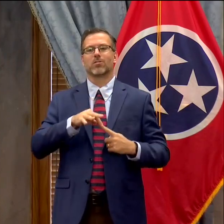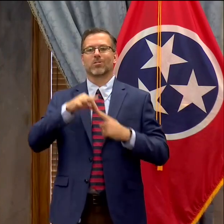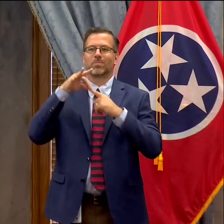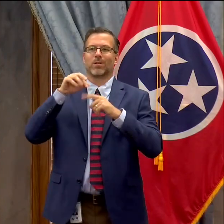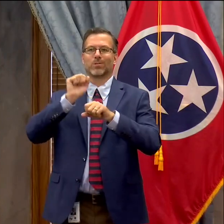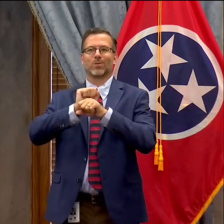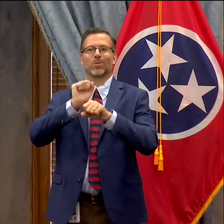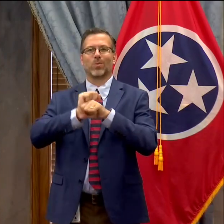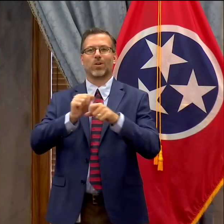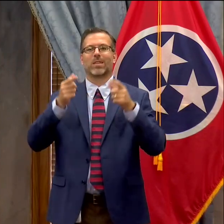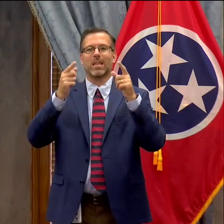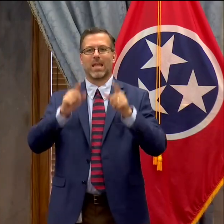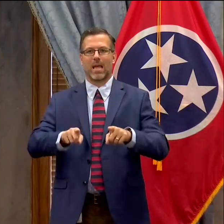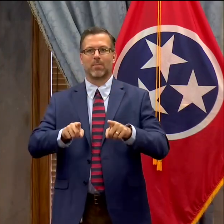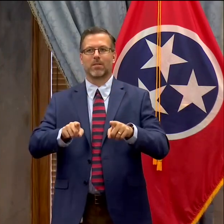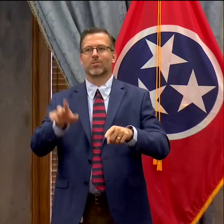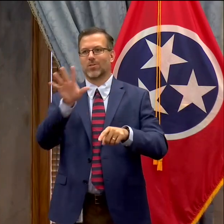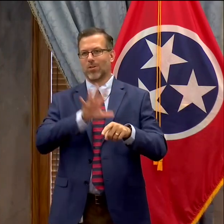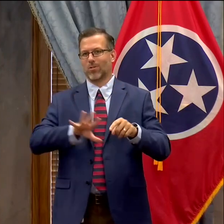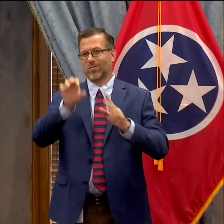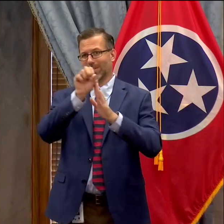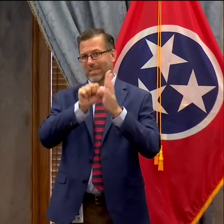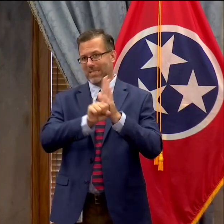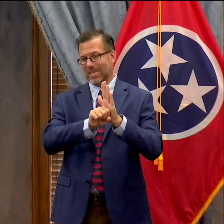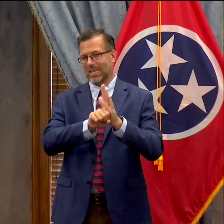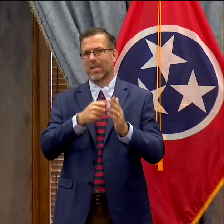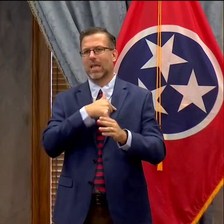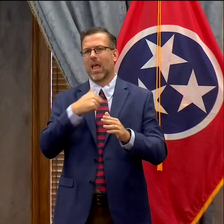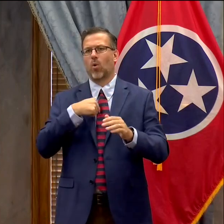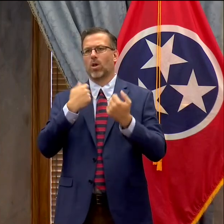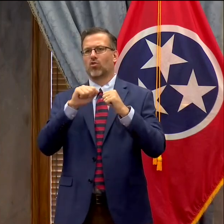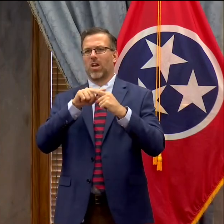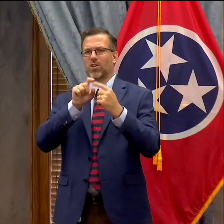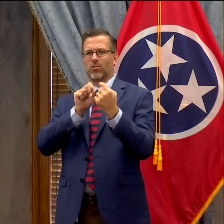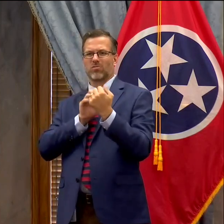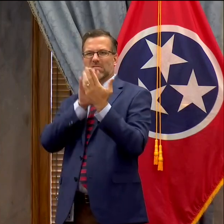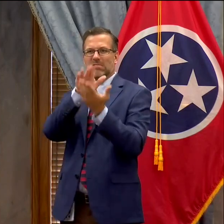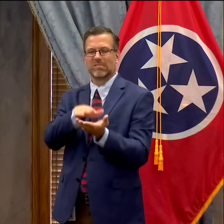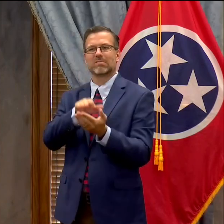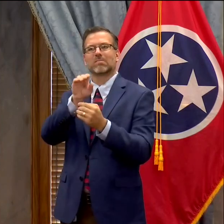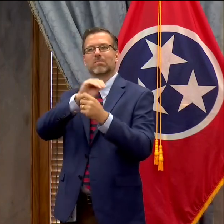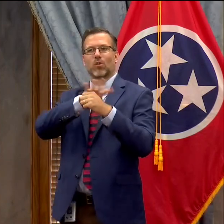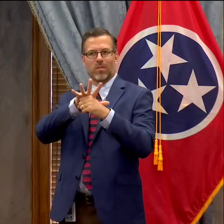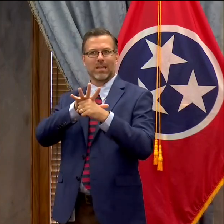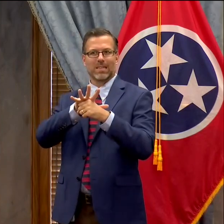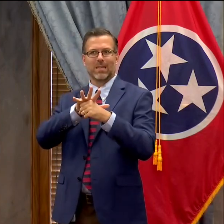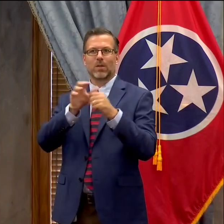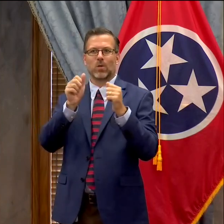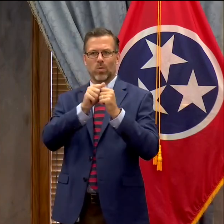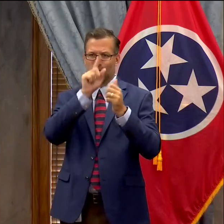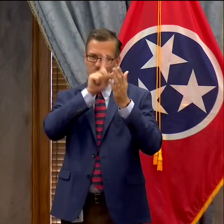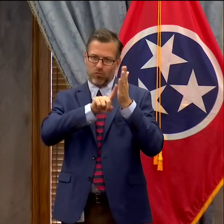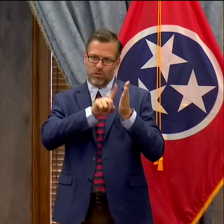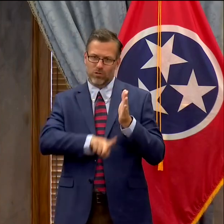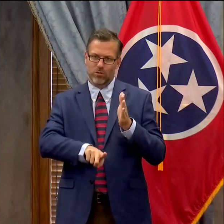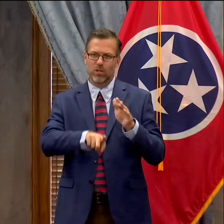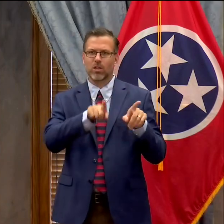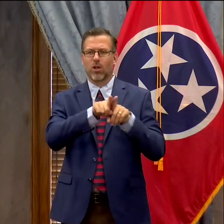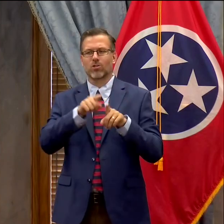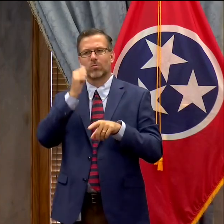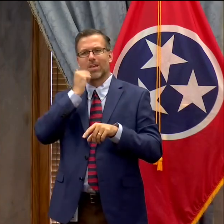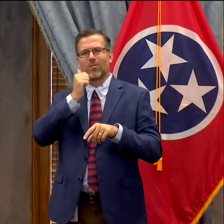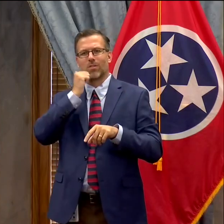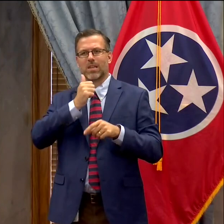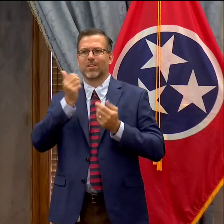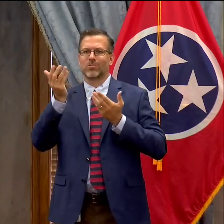institutions and citizens in our great state as we fight COVID-19 with both transformational research and ordinary service